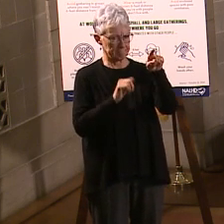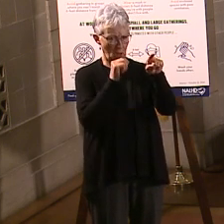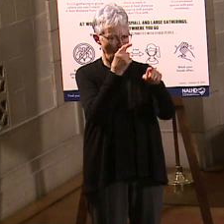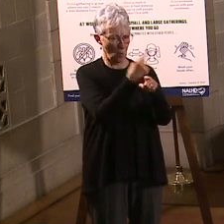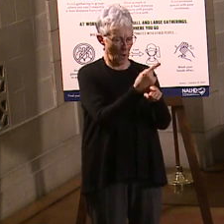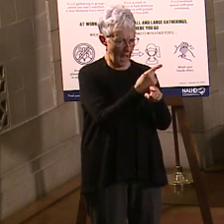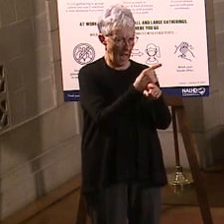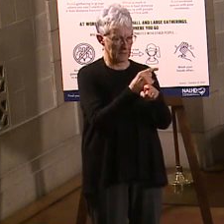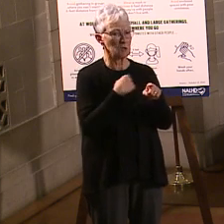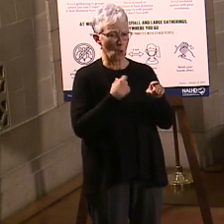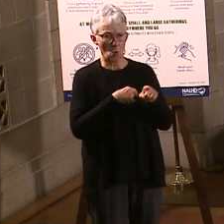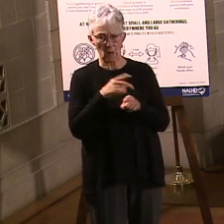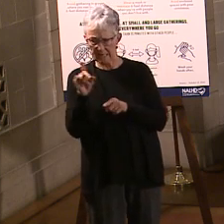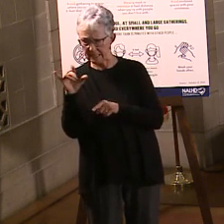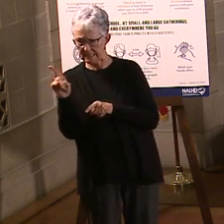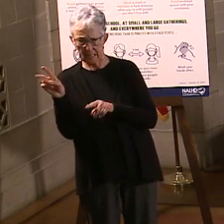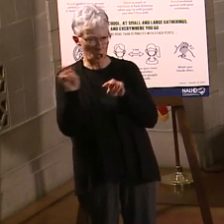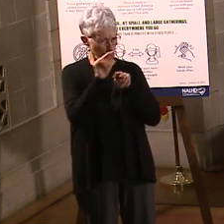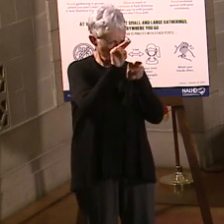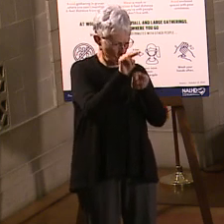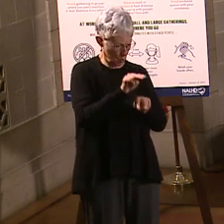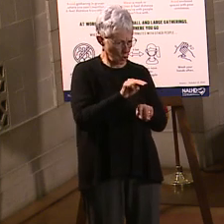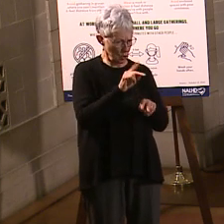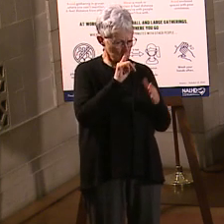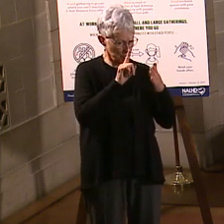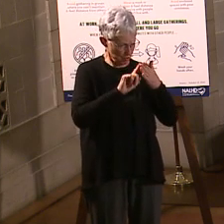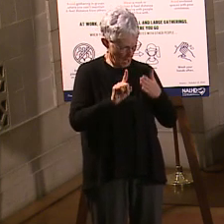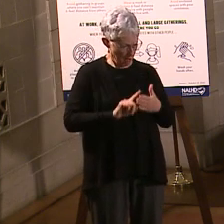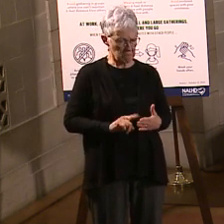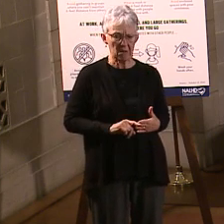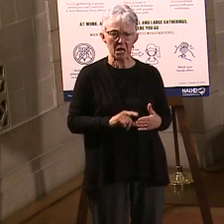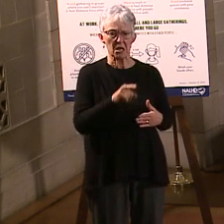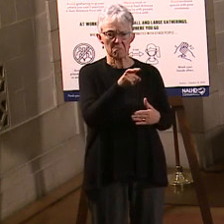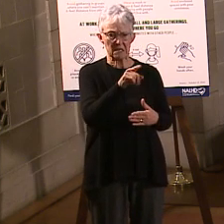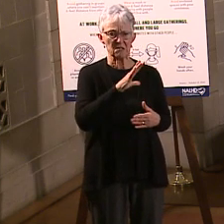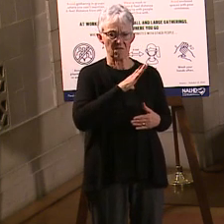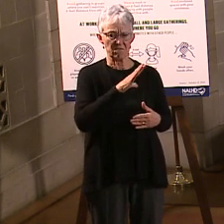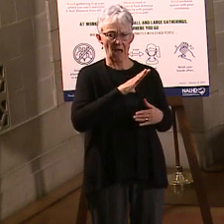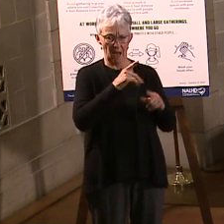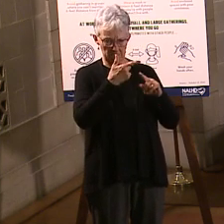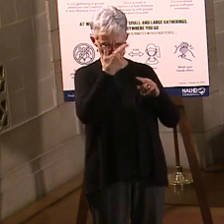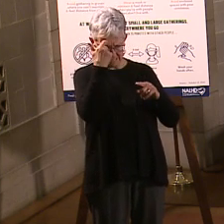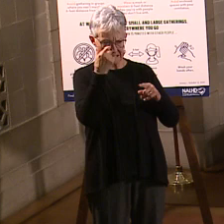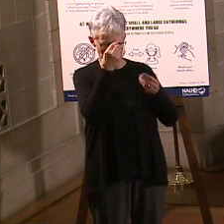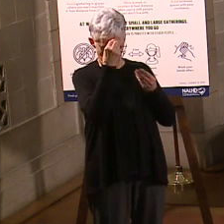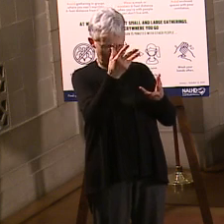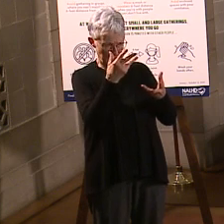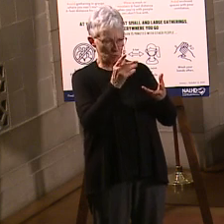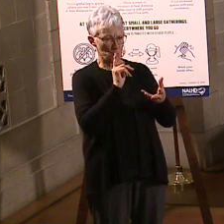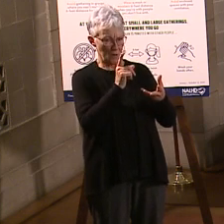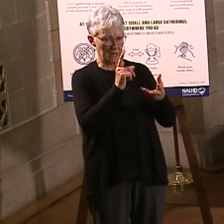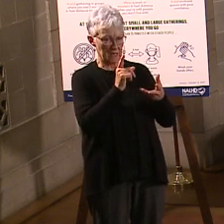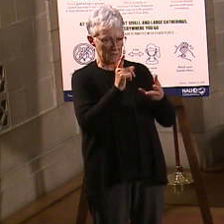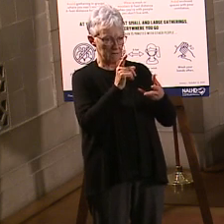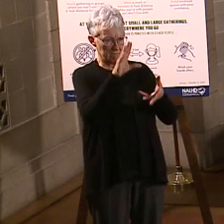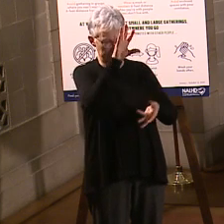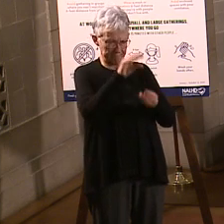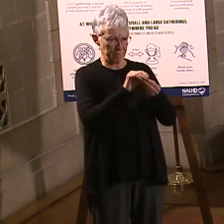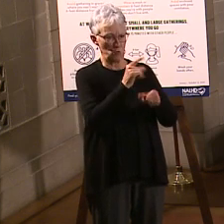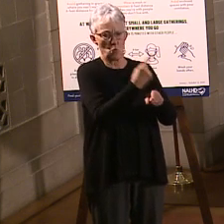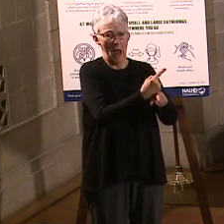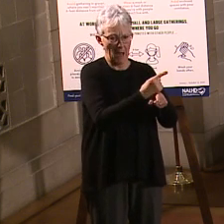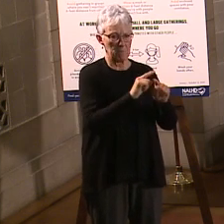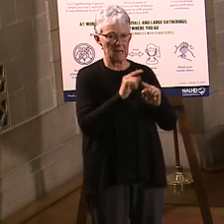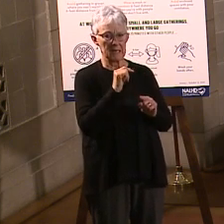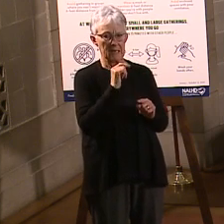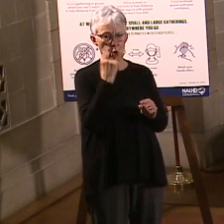double-checked that. So we really had it pretty simple. So I'm expecting more volume today. We have